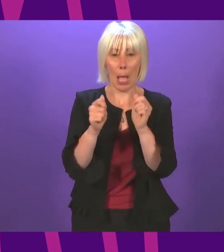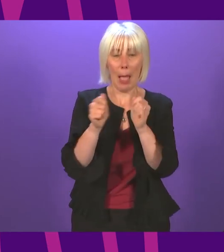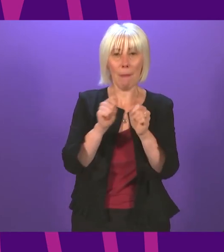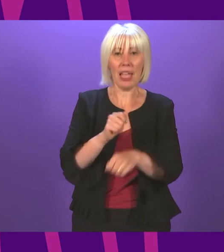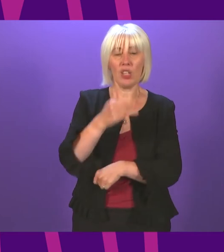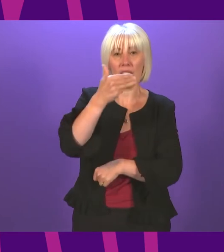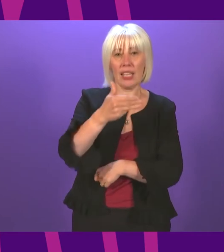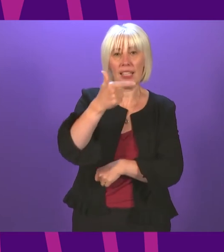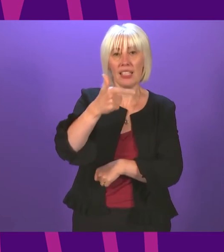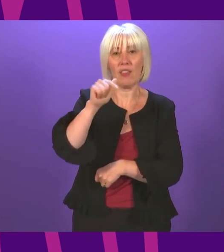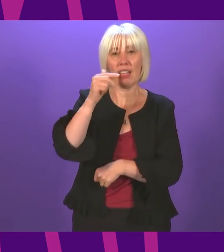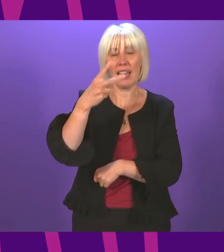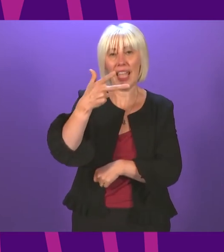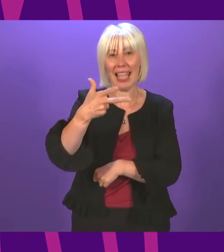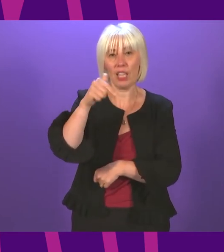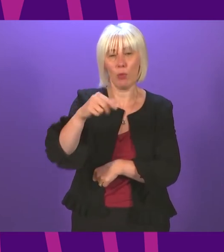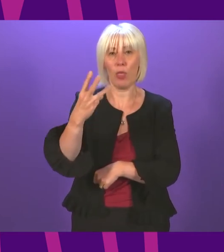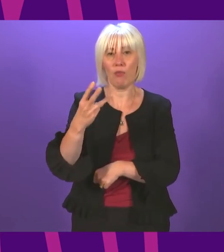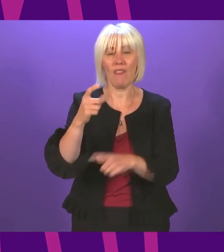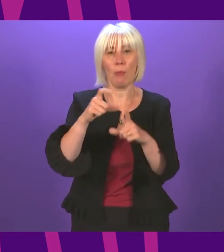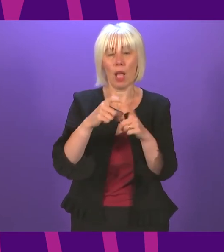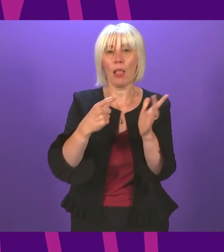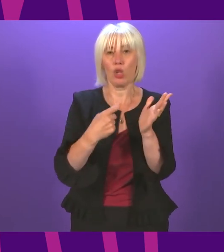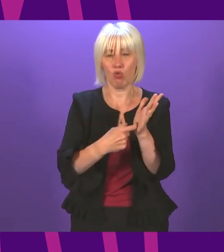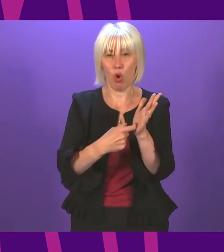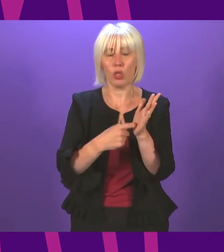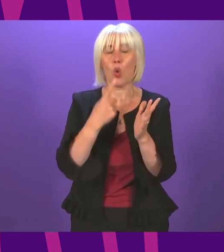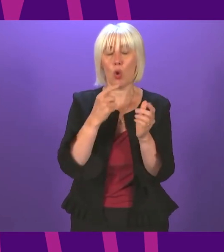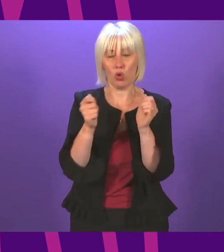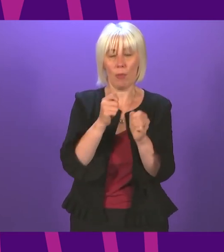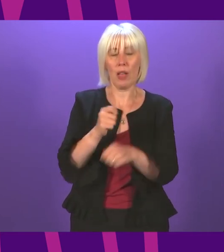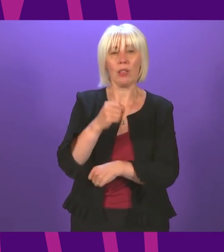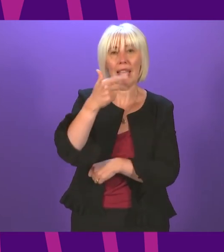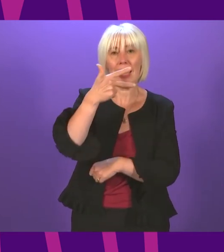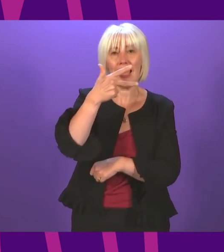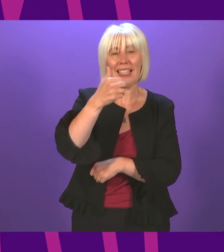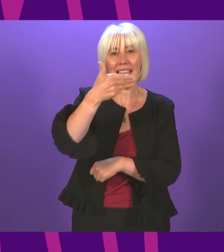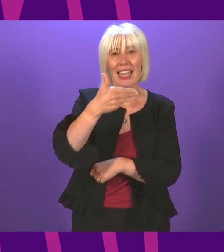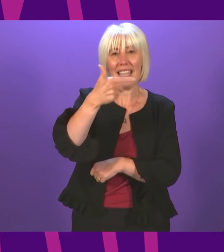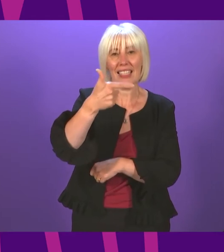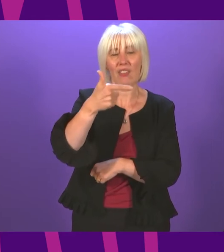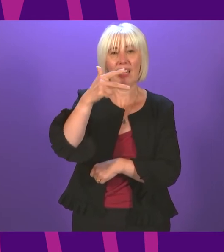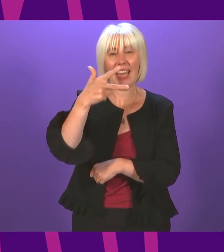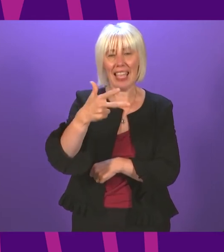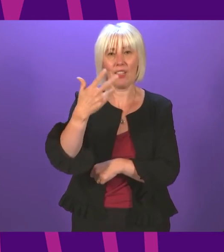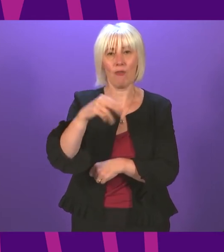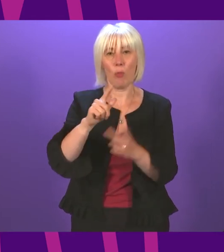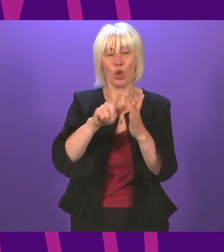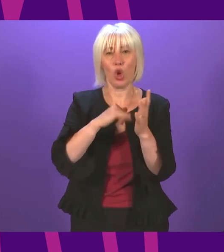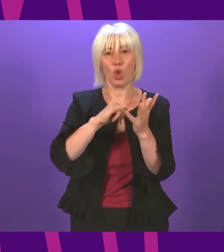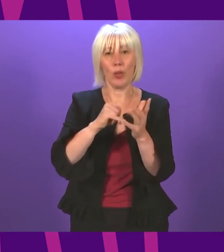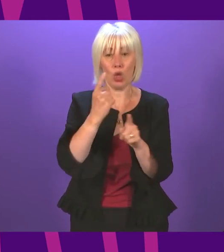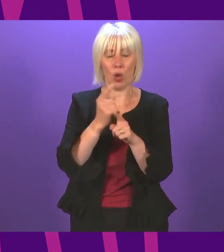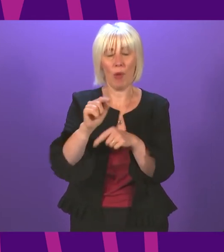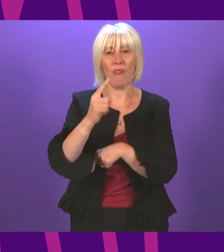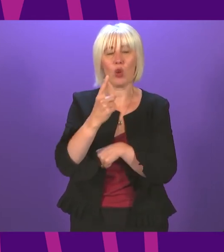978.3 in the name of Douglas Ross which seeks to amend motion 978 in the name of John Swinney on the first 100